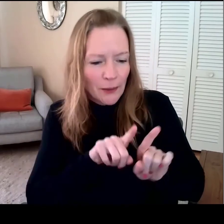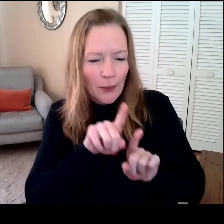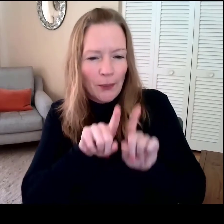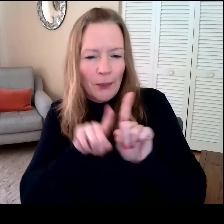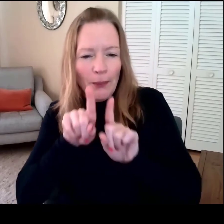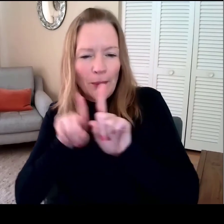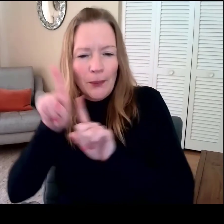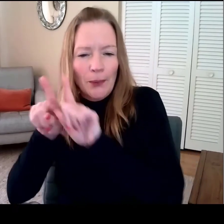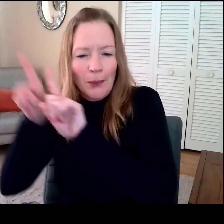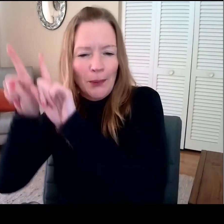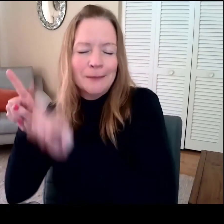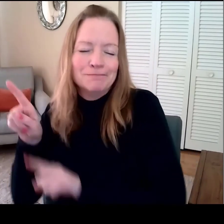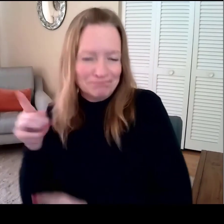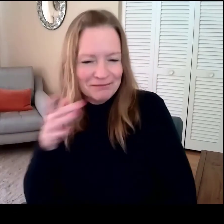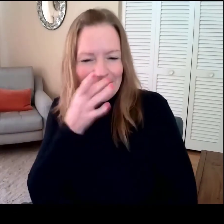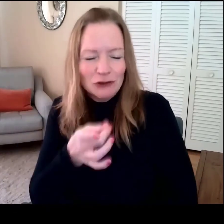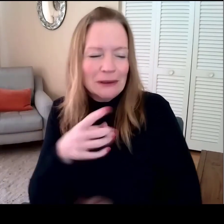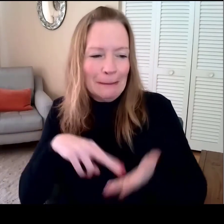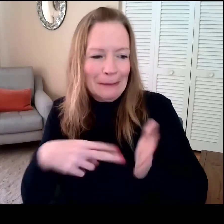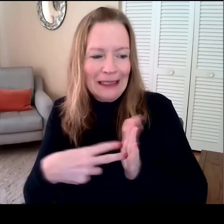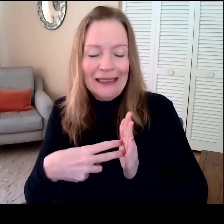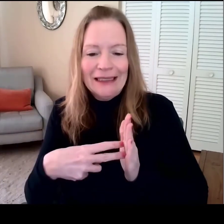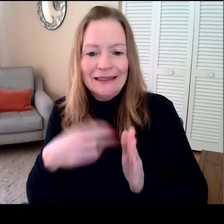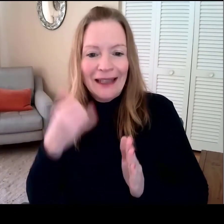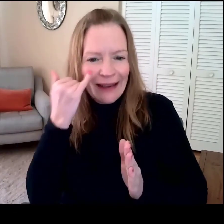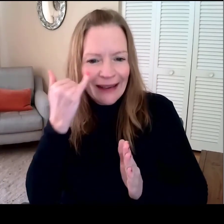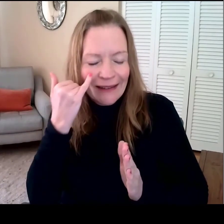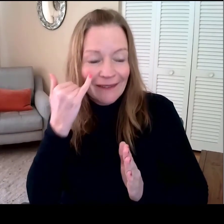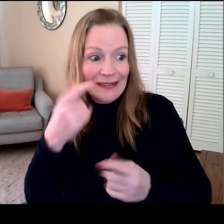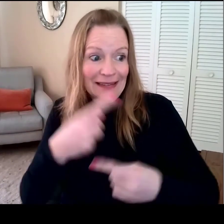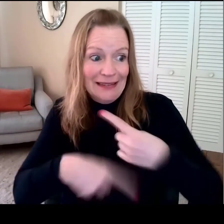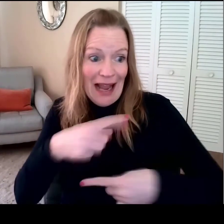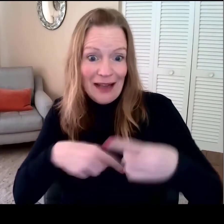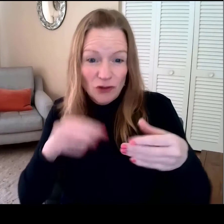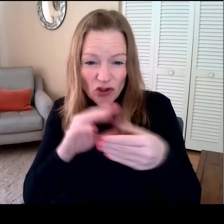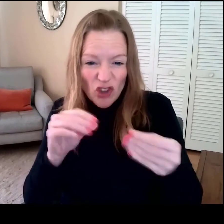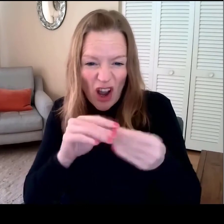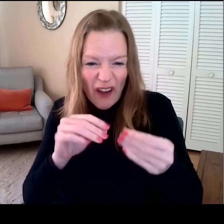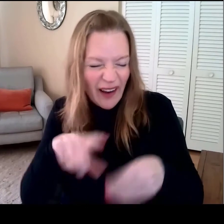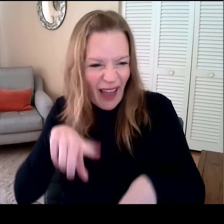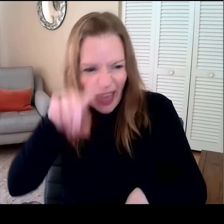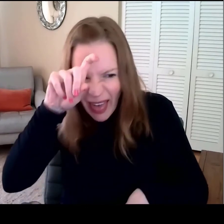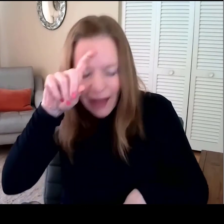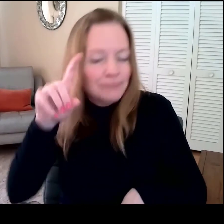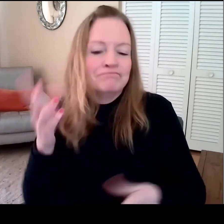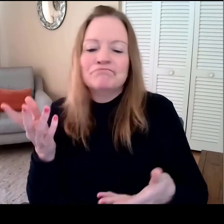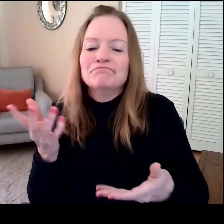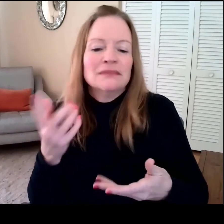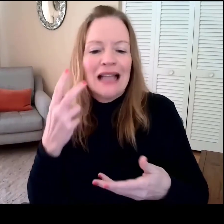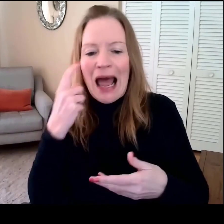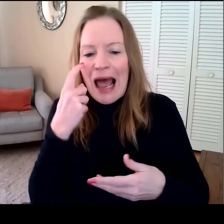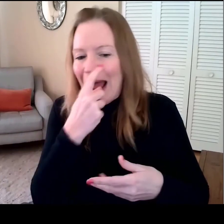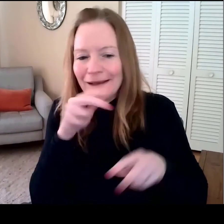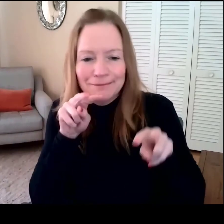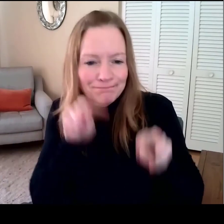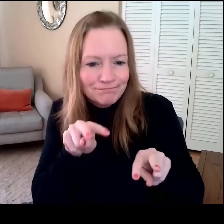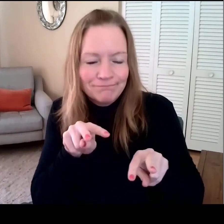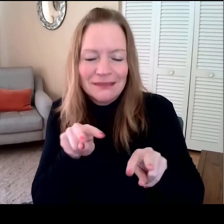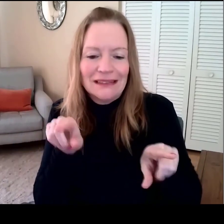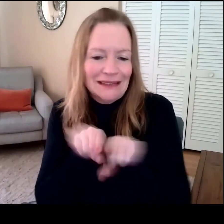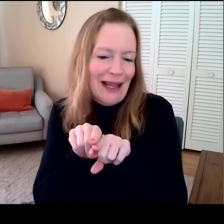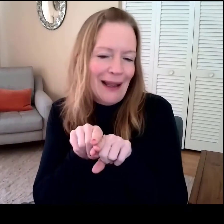Notice the two bars side by side for the two intelligibility conditions are close. That means that the low